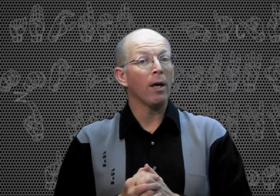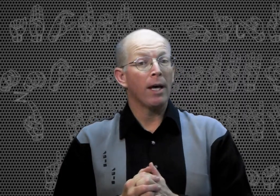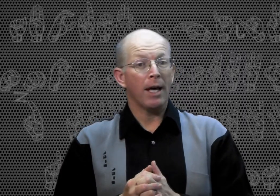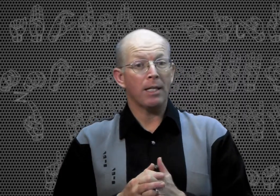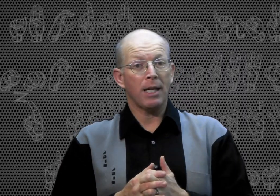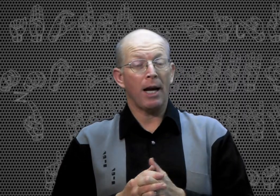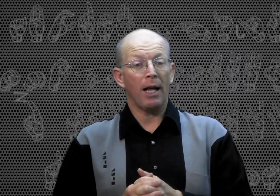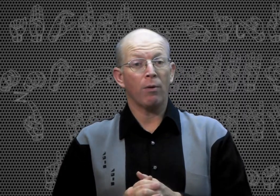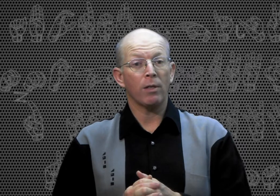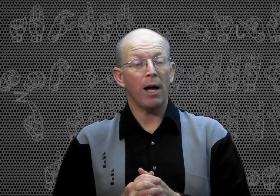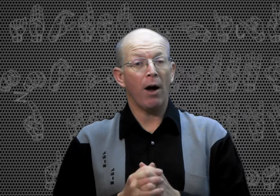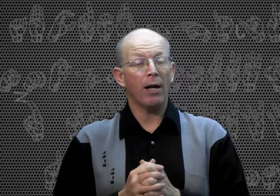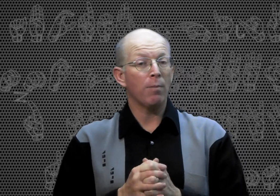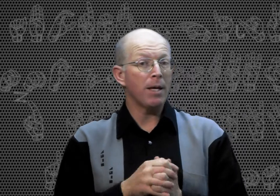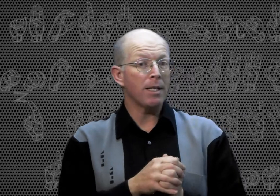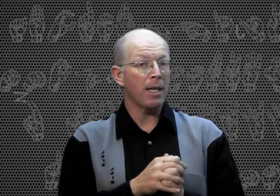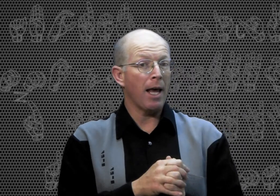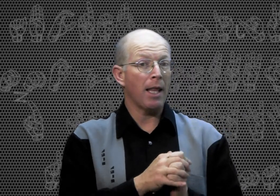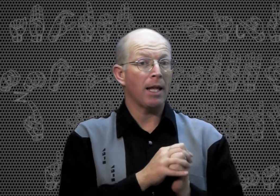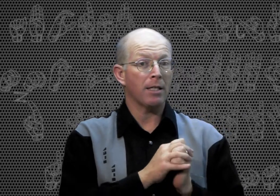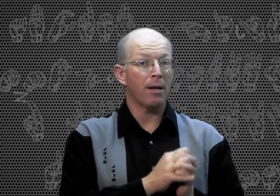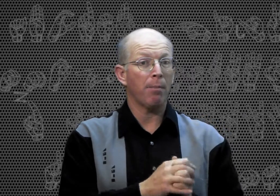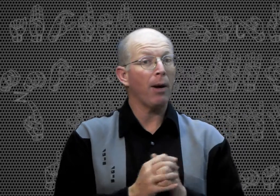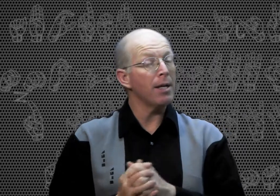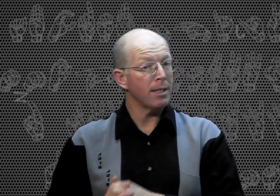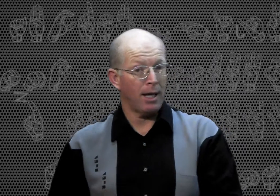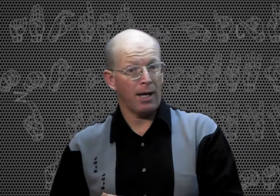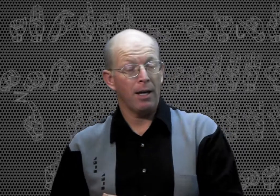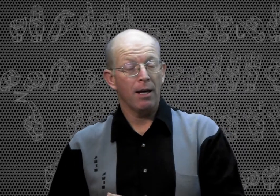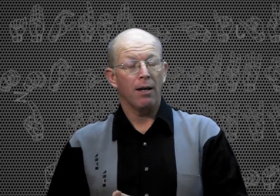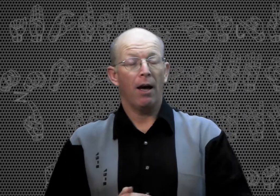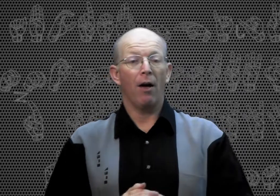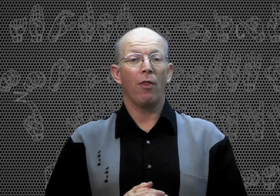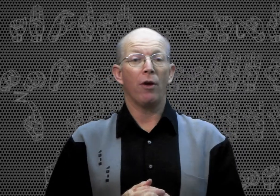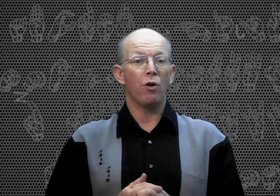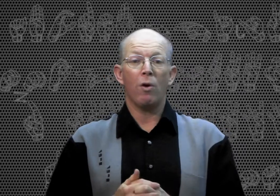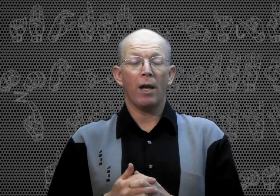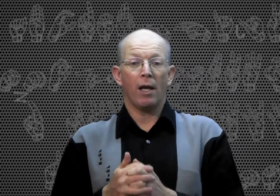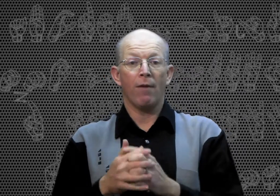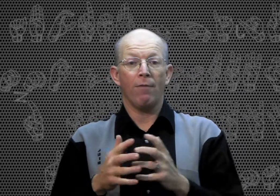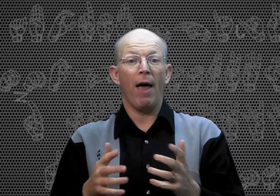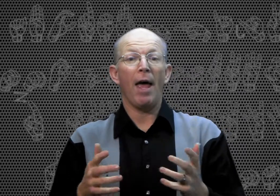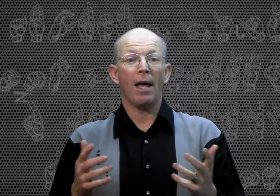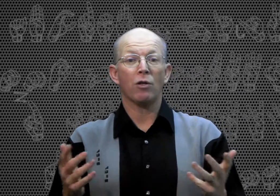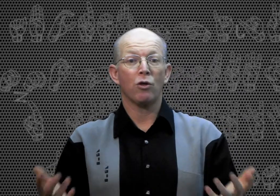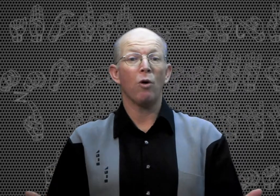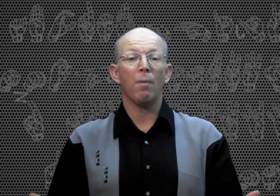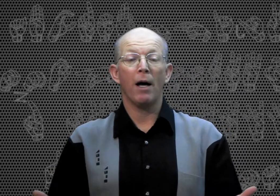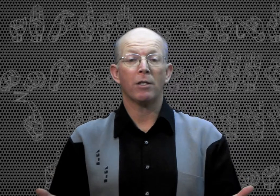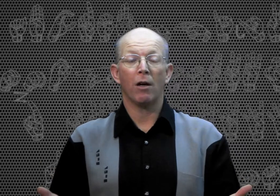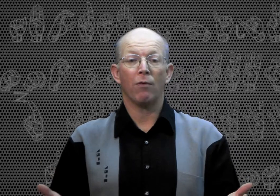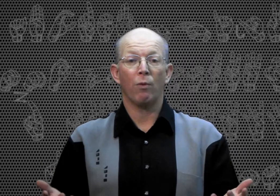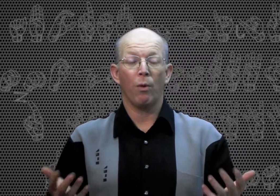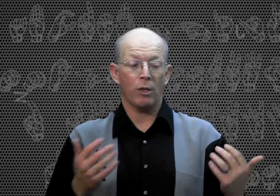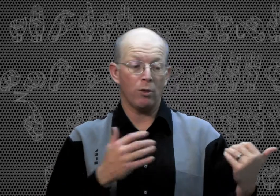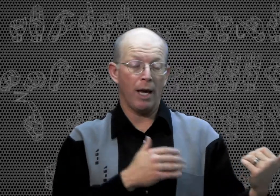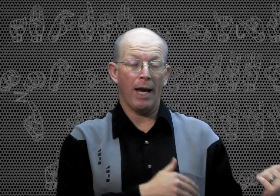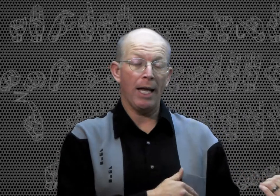in sign language. Now, I don't mean to say it's simplistic, that you can convey so much of what you say in